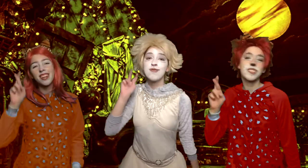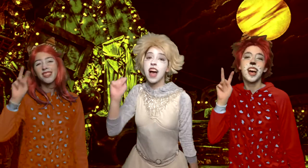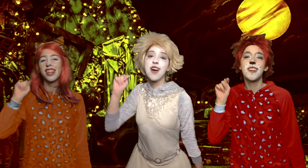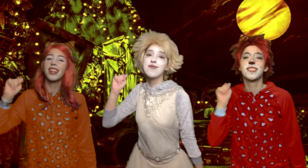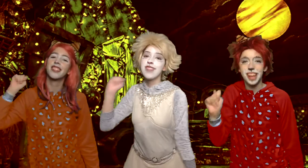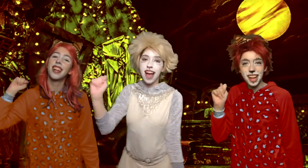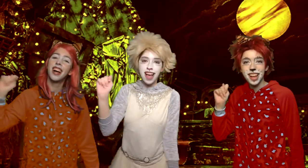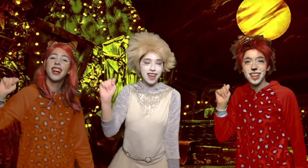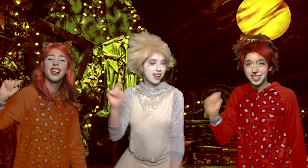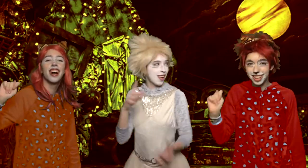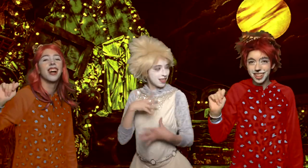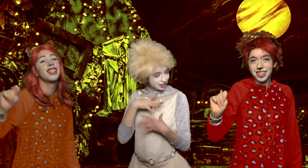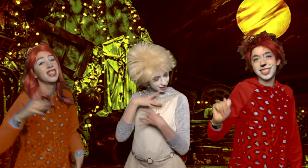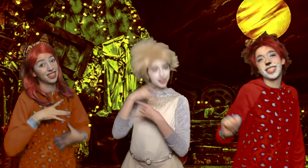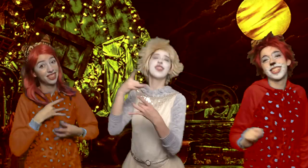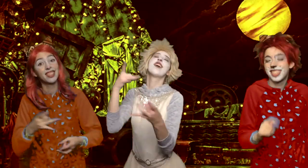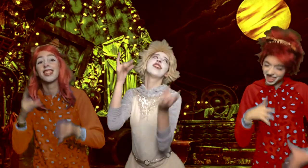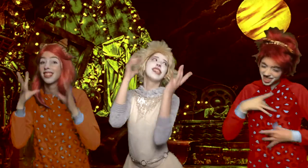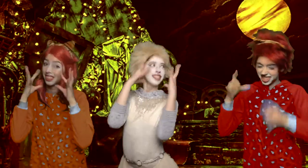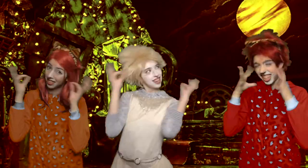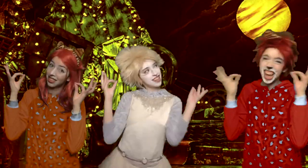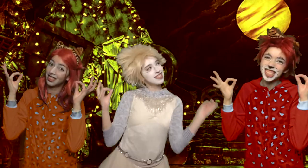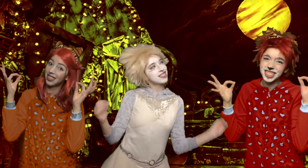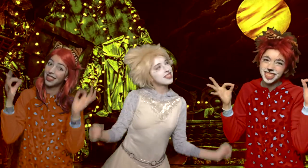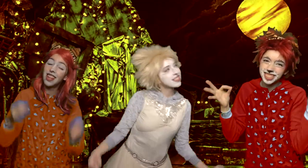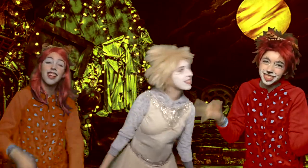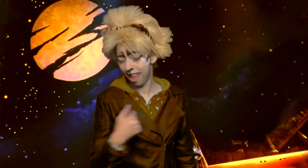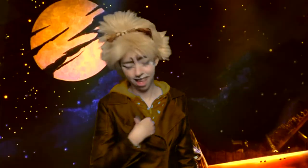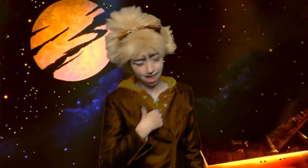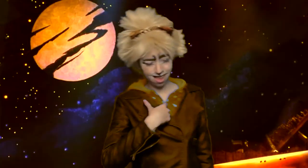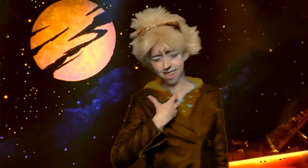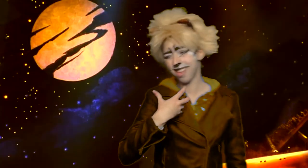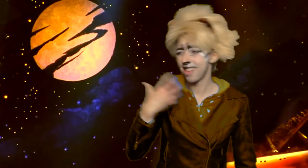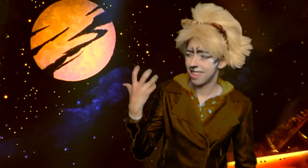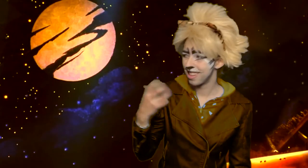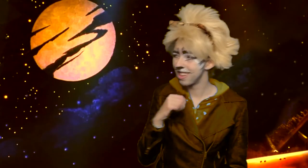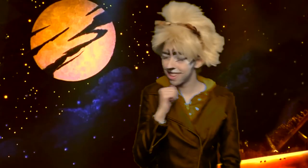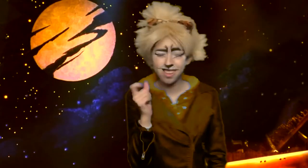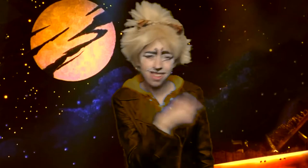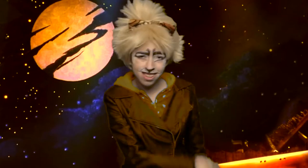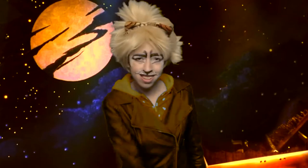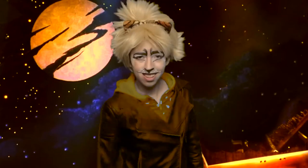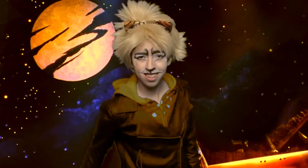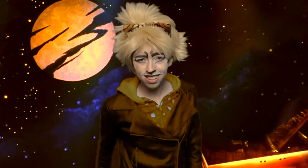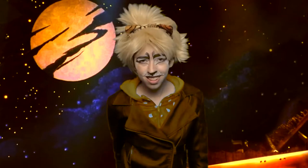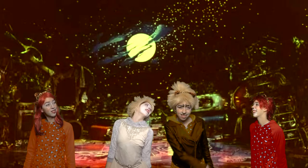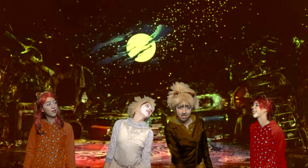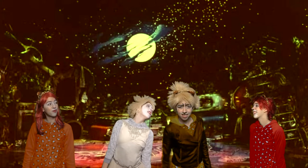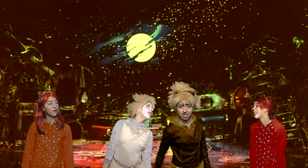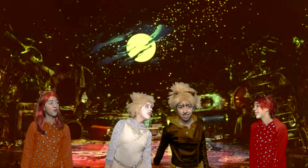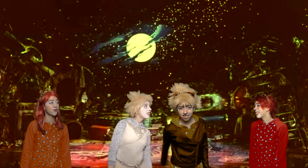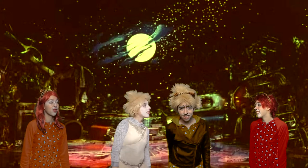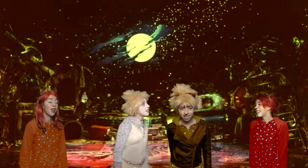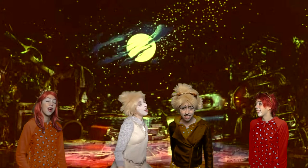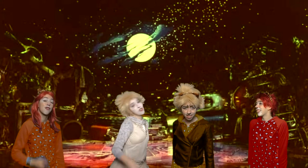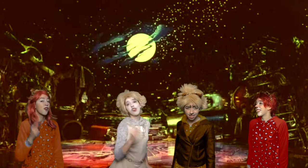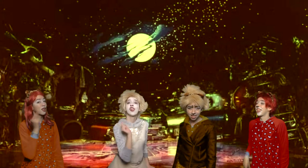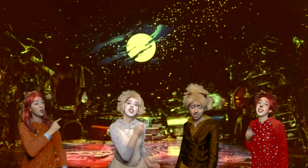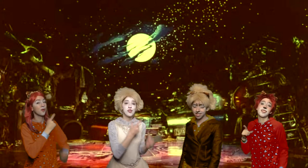Tum Tugger is a curious cat And there isn't any need for me to spout it For we